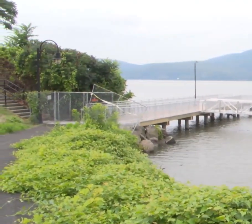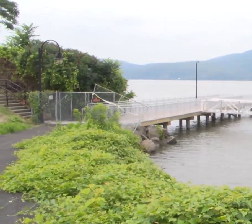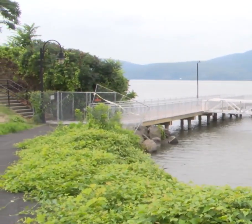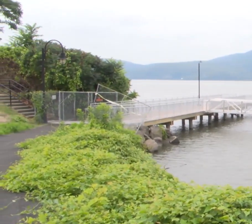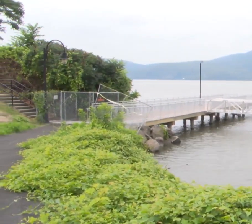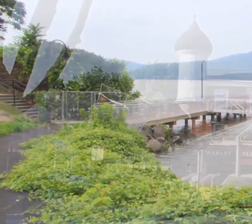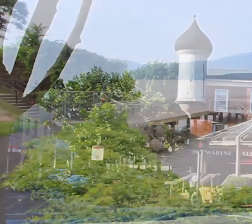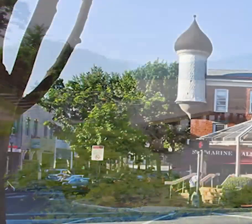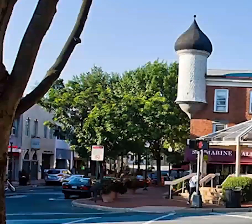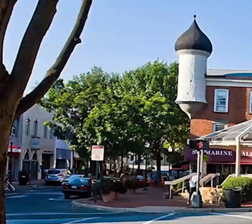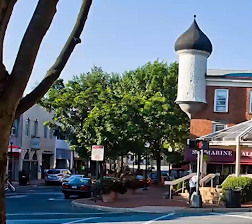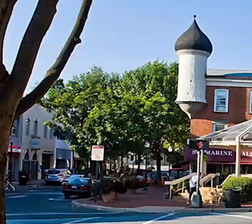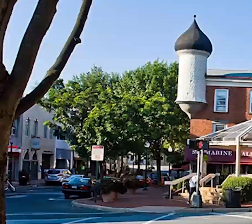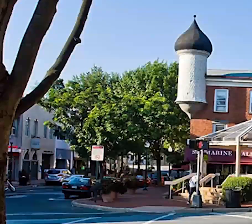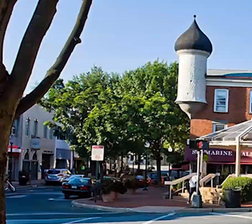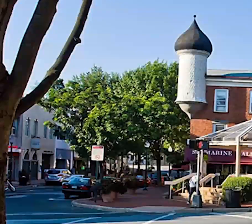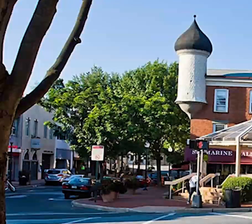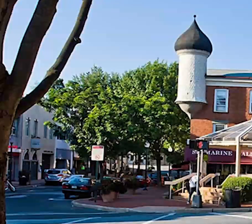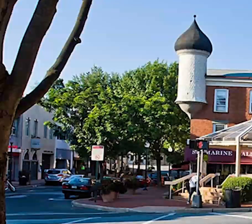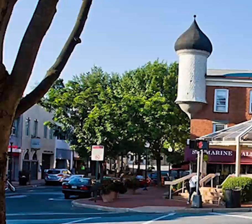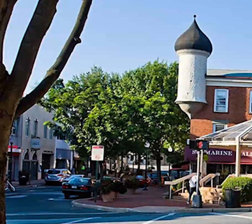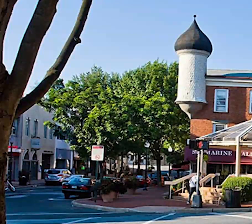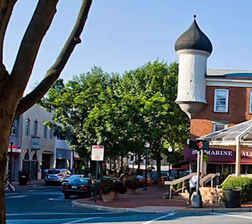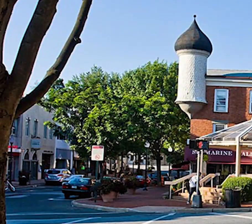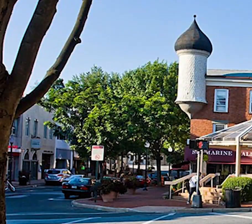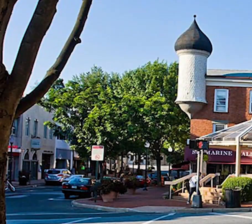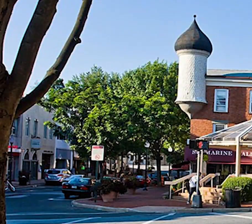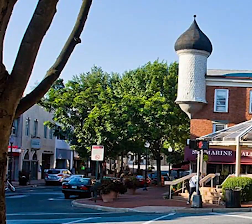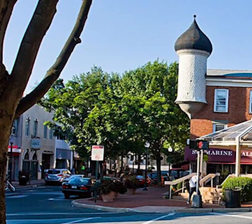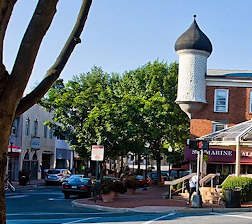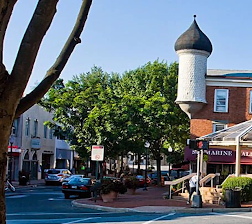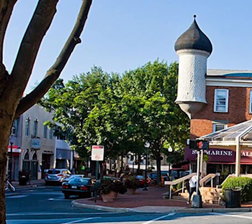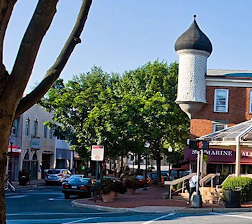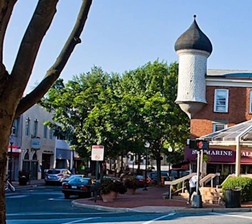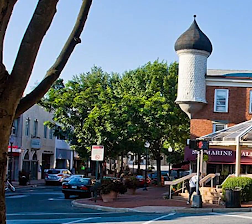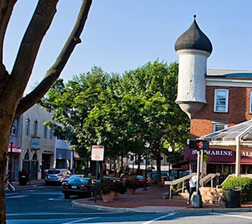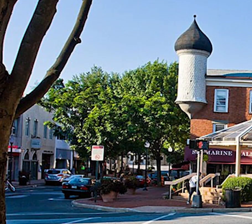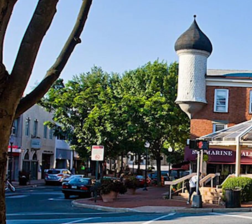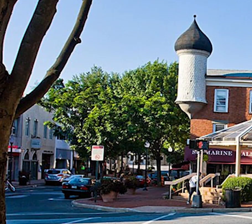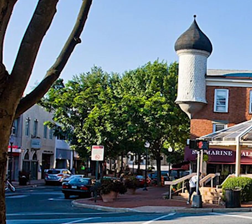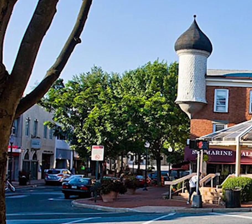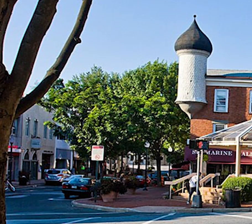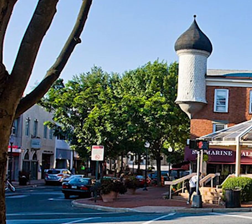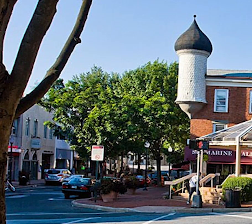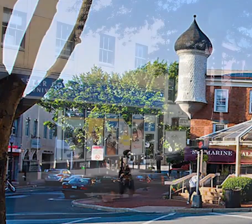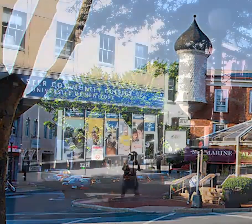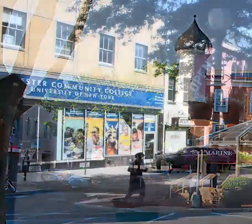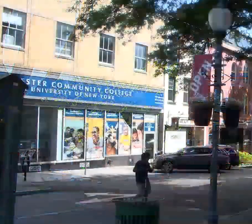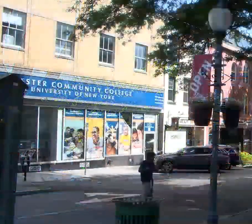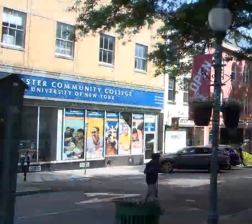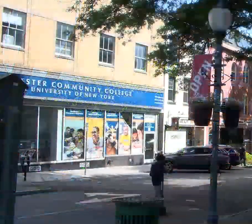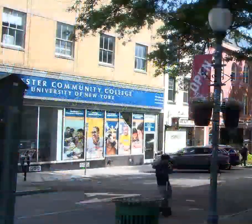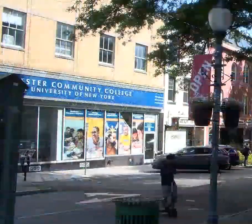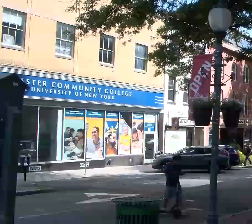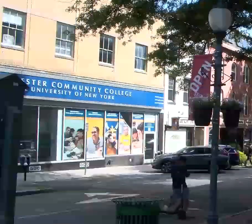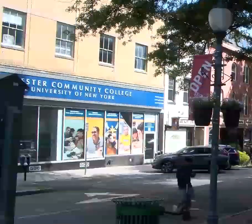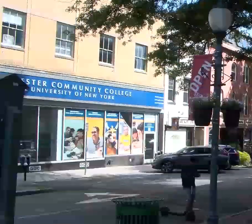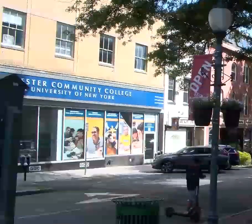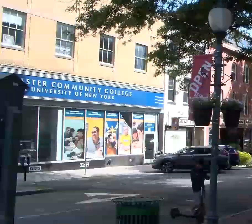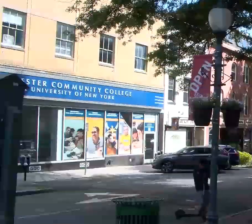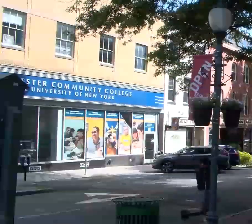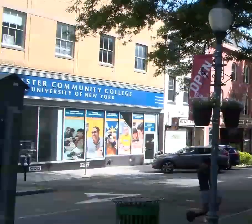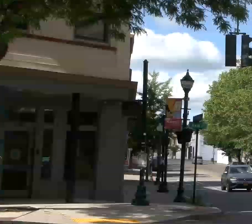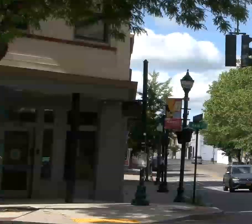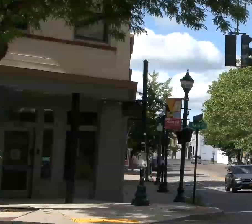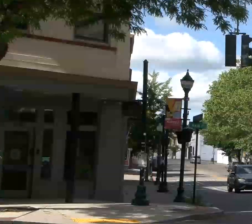but they are economic development drivers that will help the city reach our goals to provide a city where people can live, play, work or grow